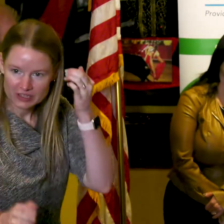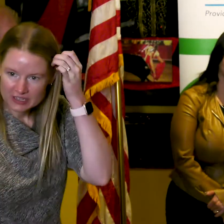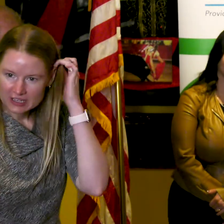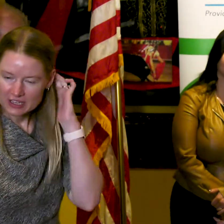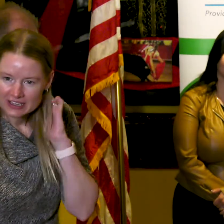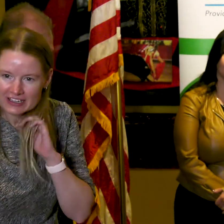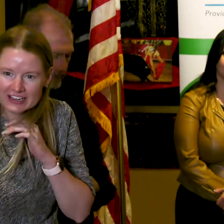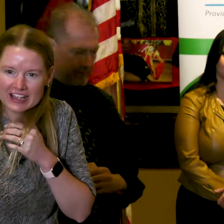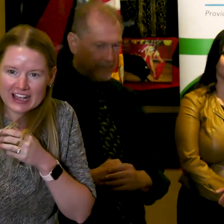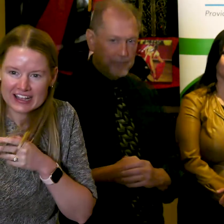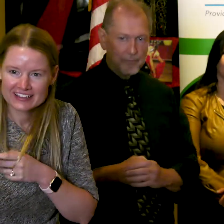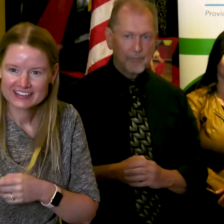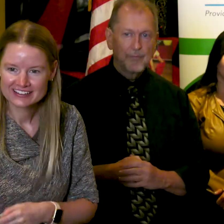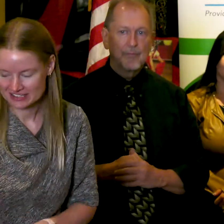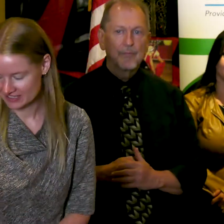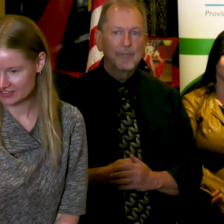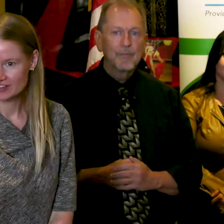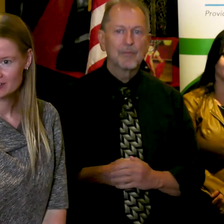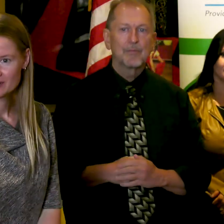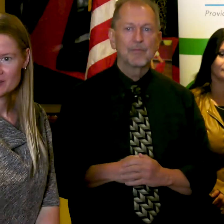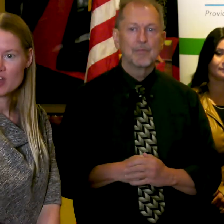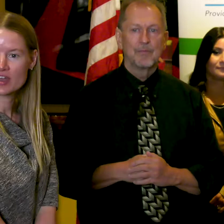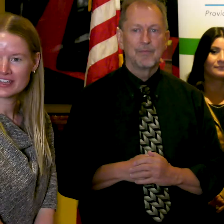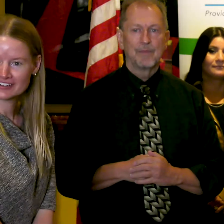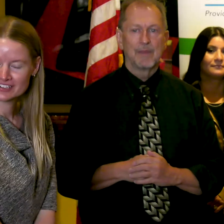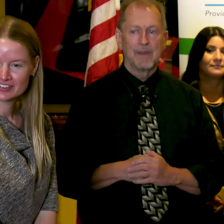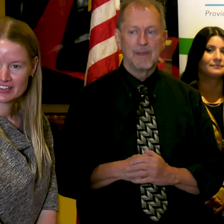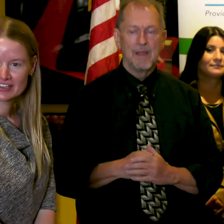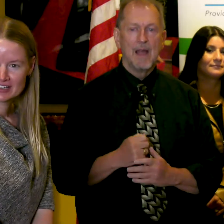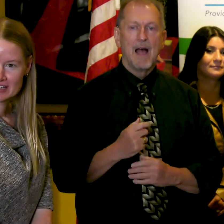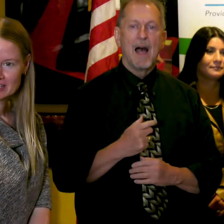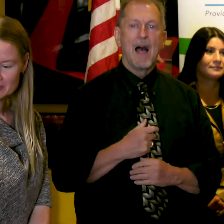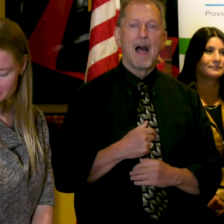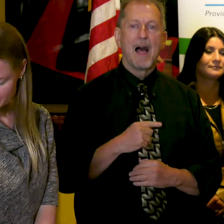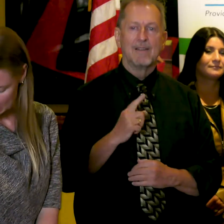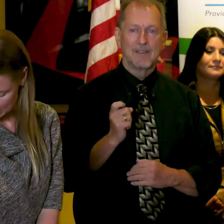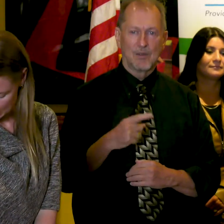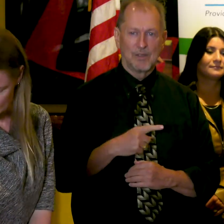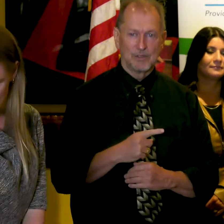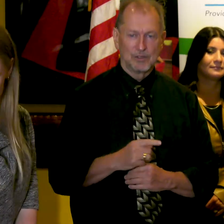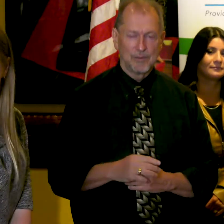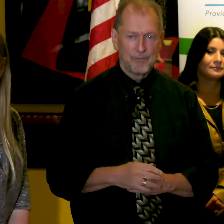Oh, we've got somebody present. Okay, good. Oh, good. Thank you. can't see.